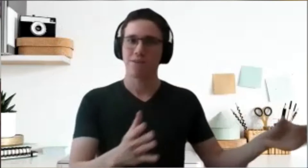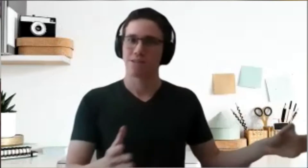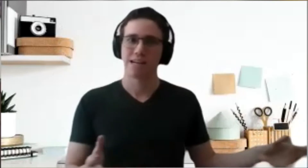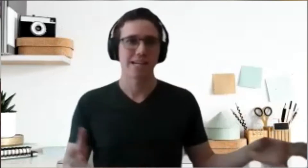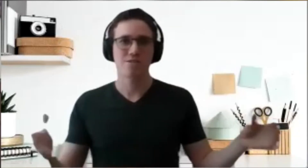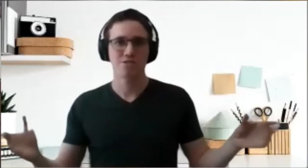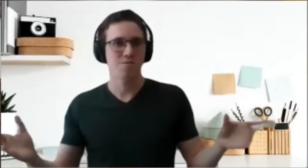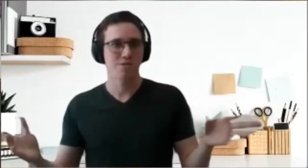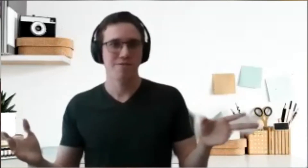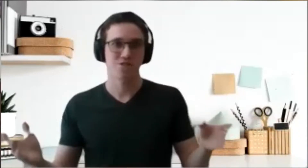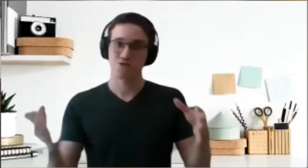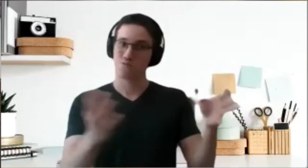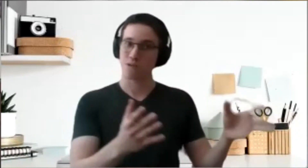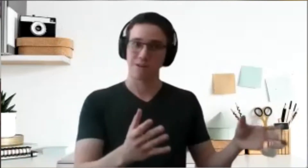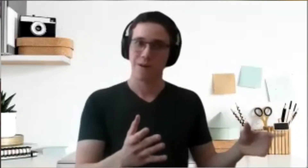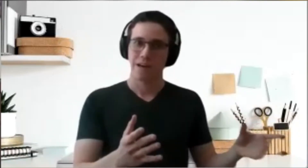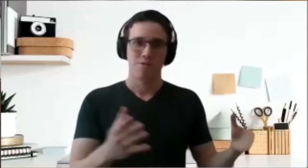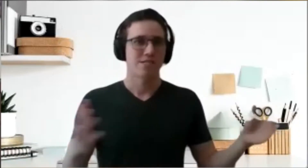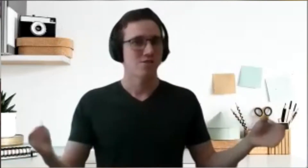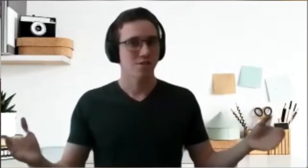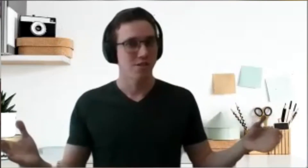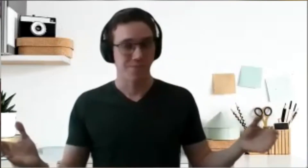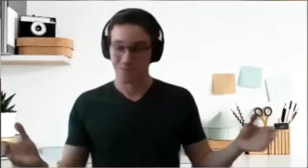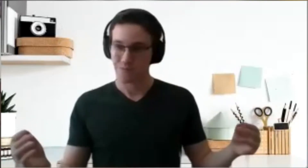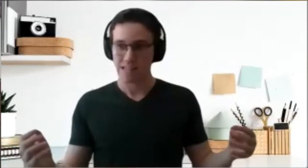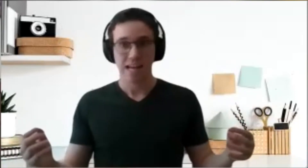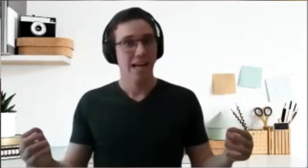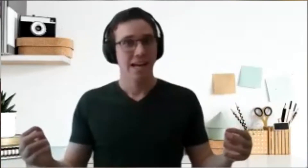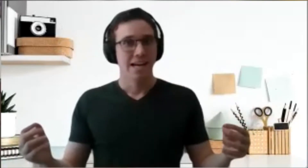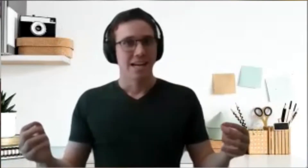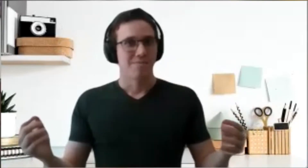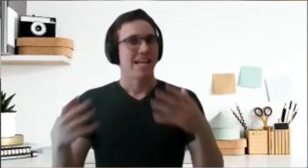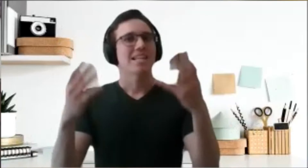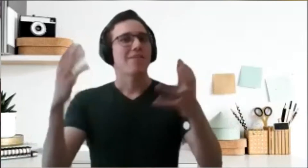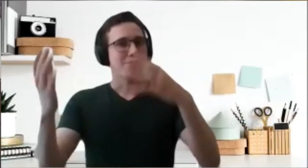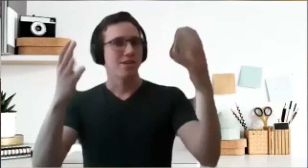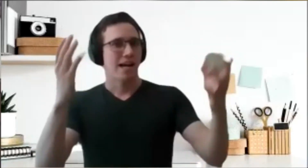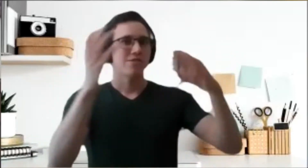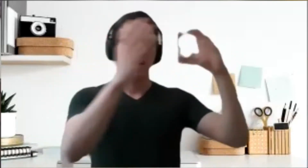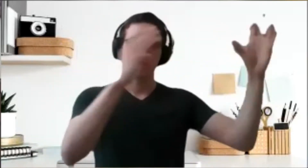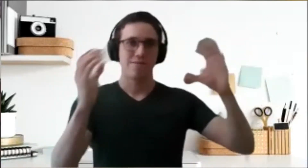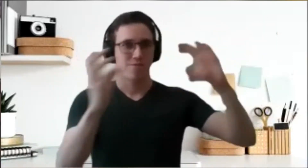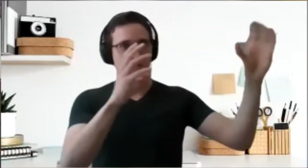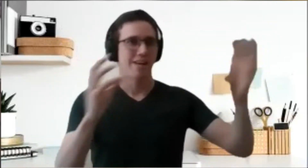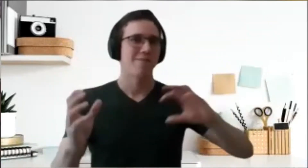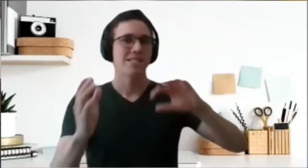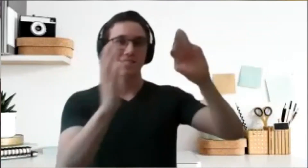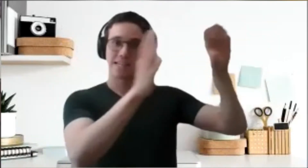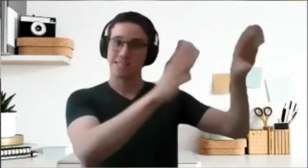out and I lost some motivation to work which is not good. But then I figured out how to have work-life balance and